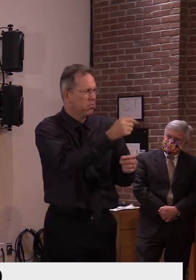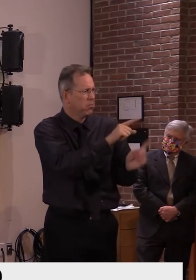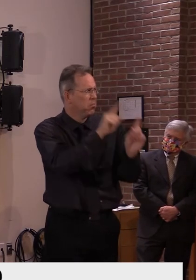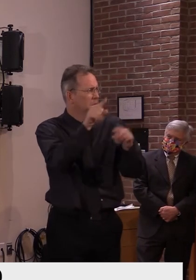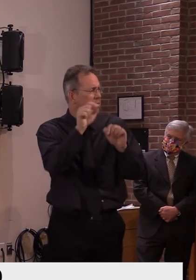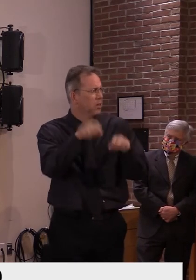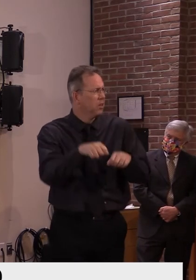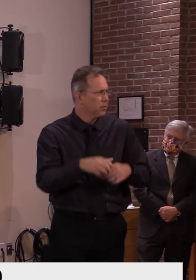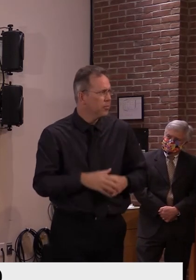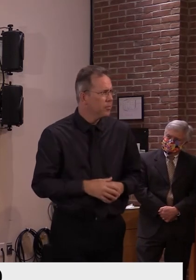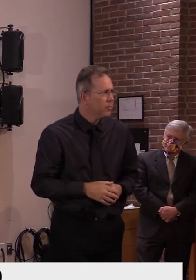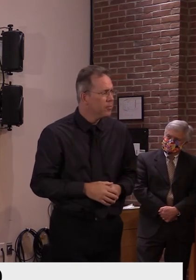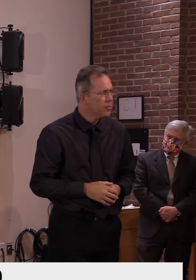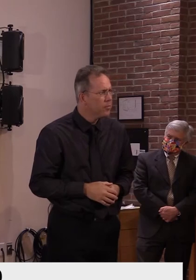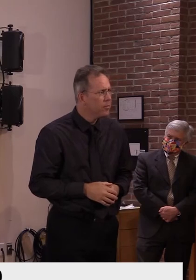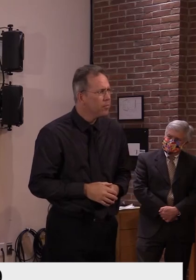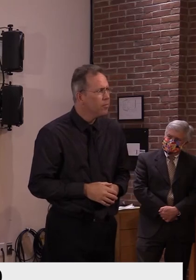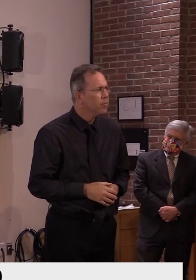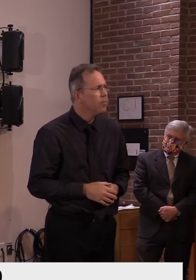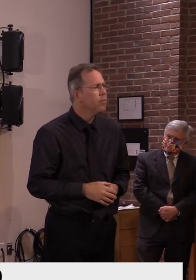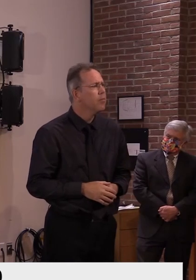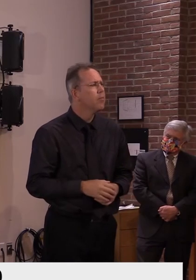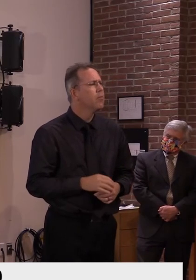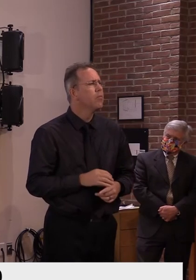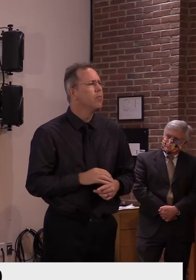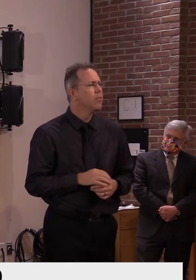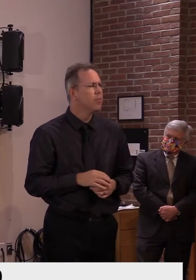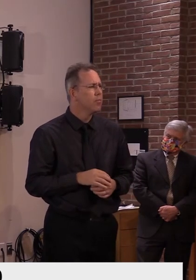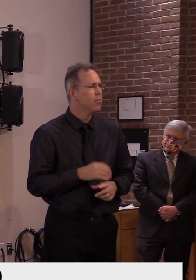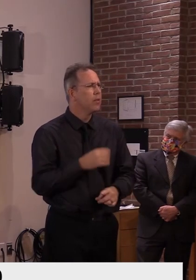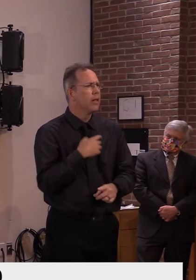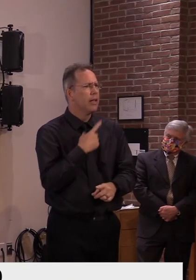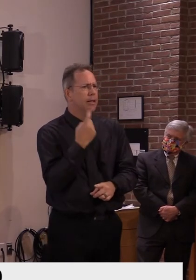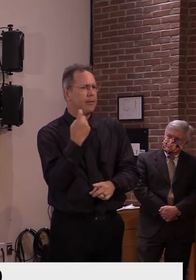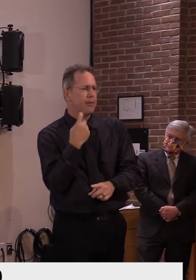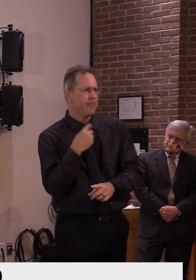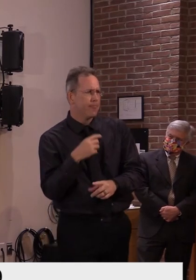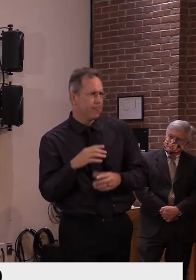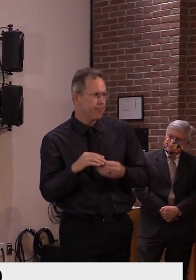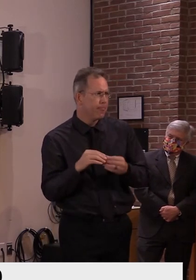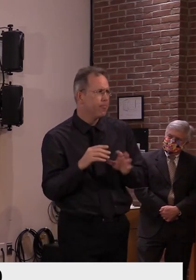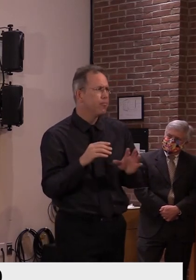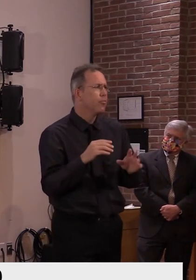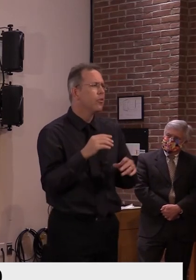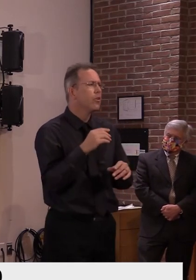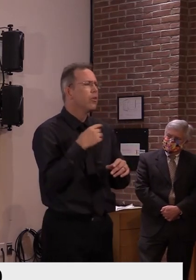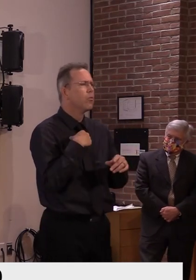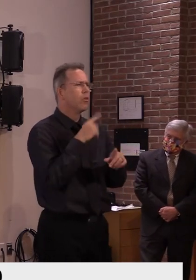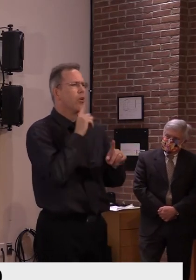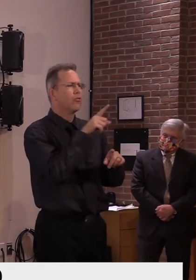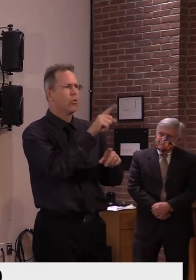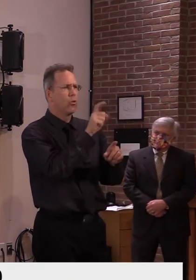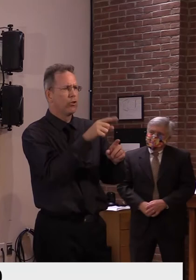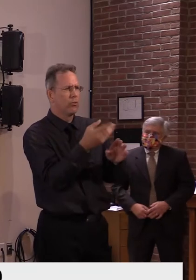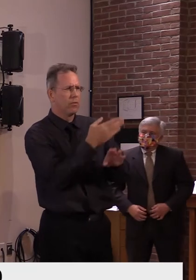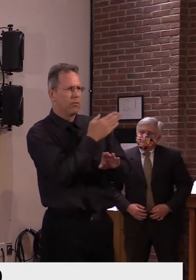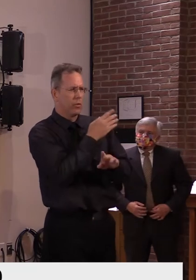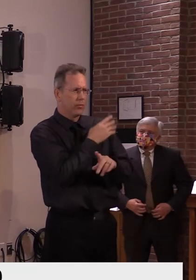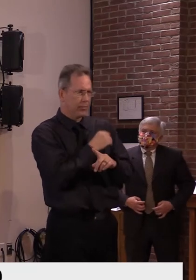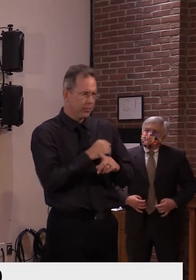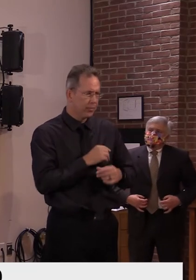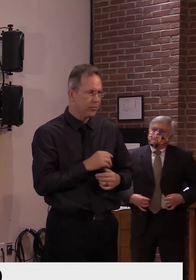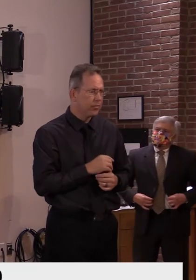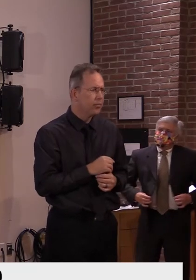I would like to add one more line to my first answer though, uh, because I know some of the news stories that have come out have,